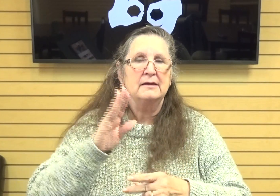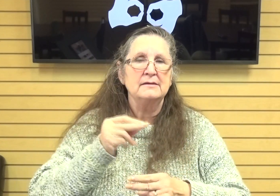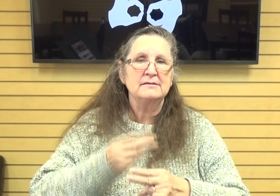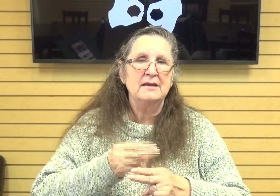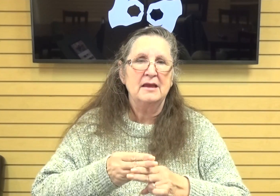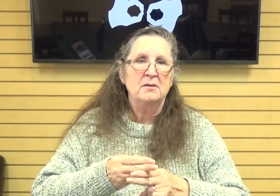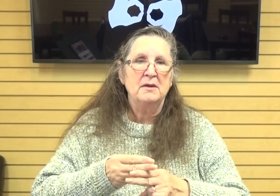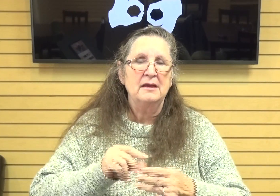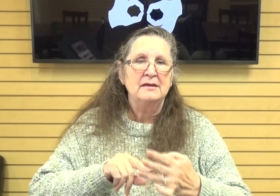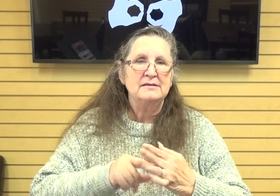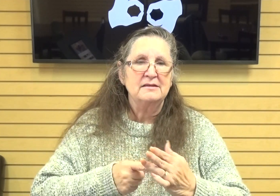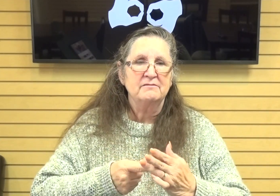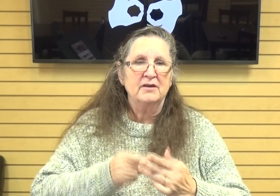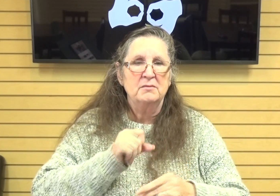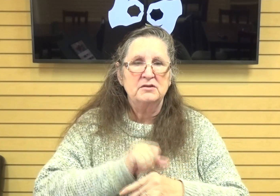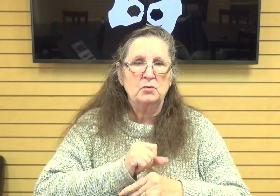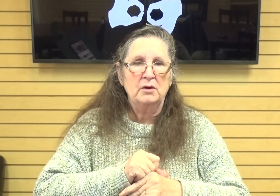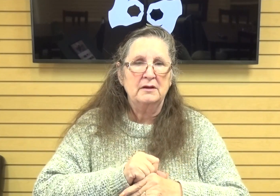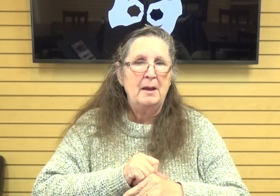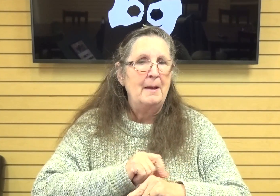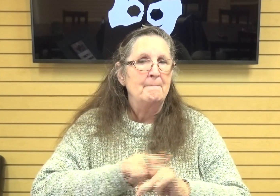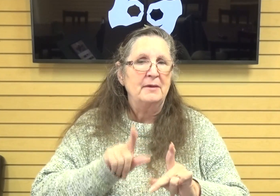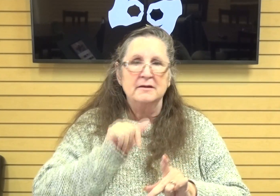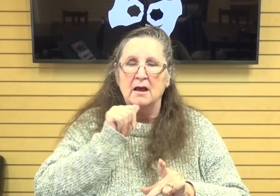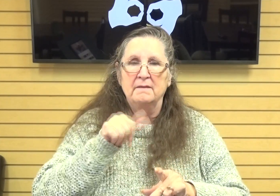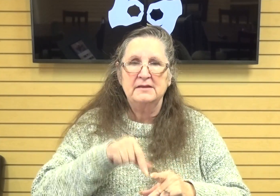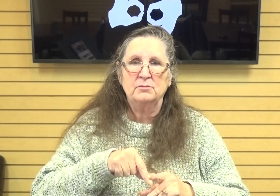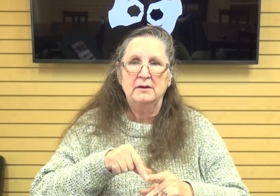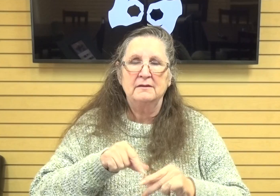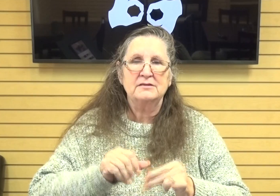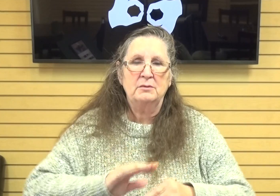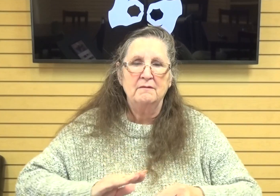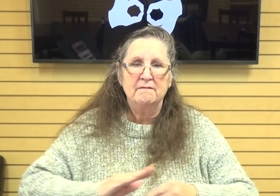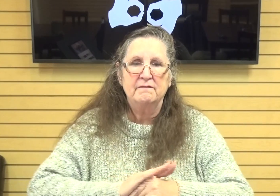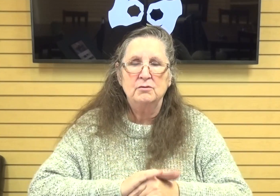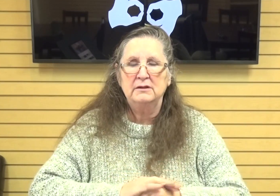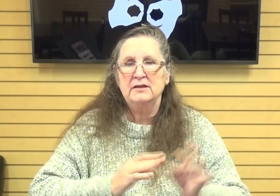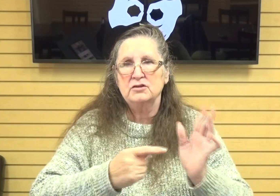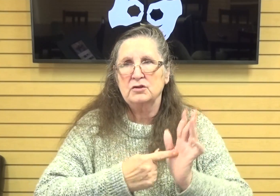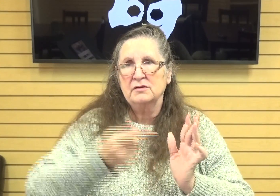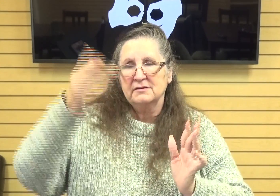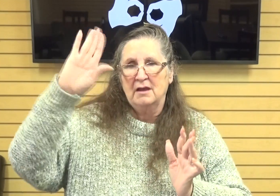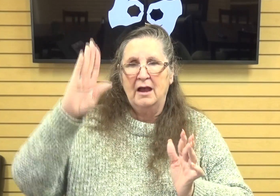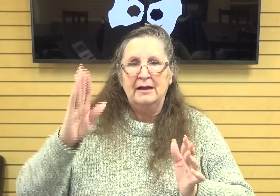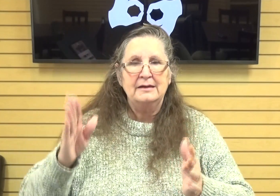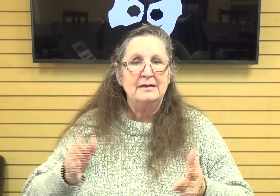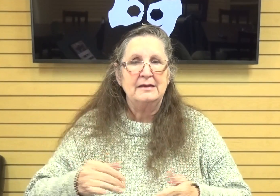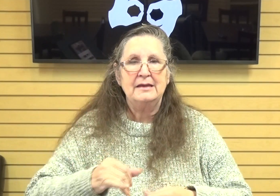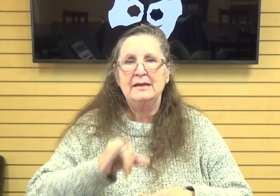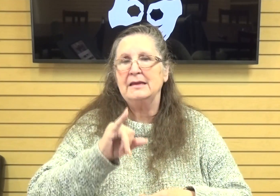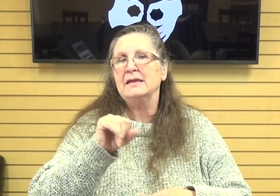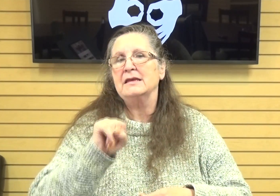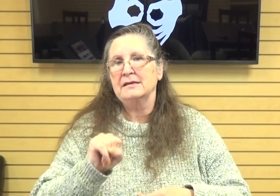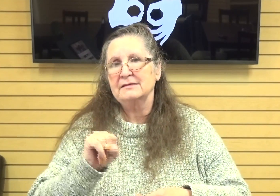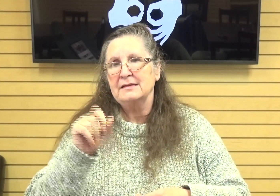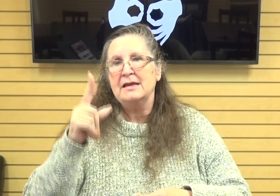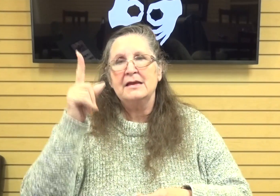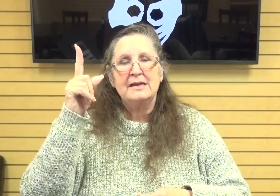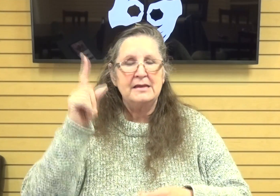this is the name that fully expresses god's being god just is he's everything um